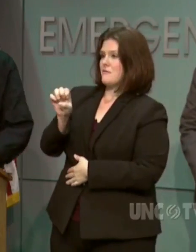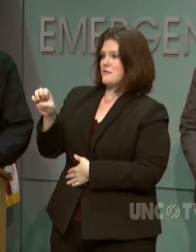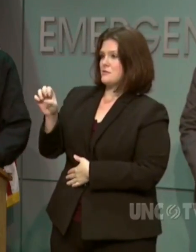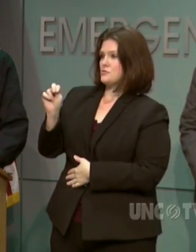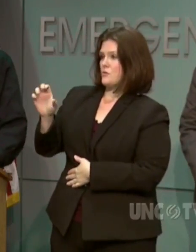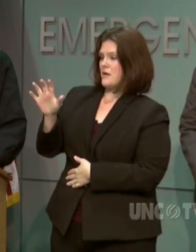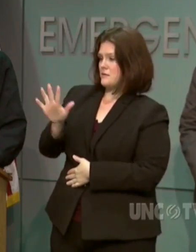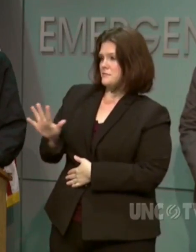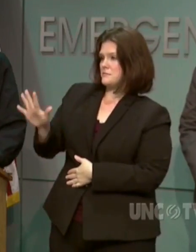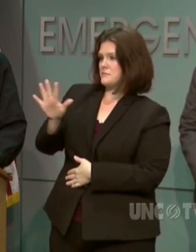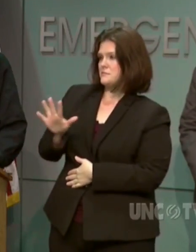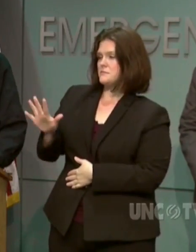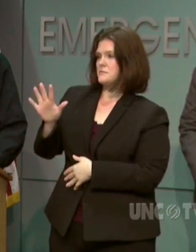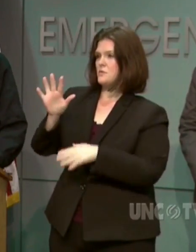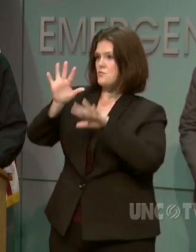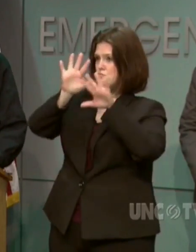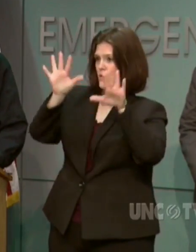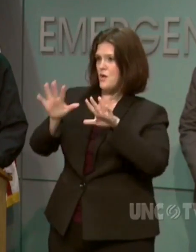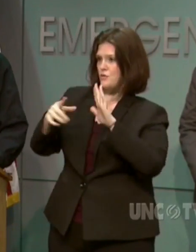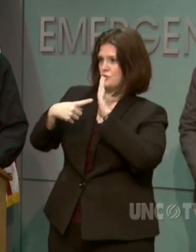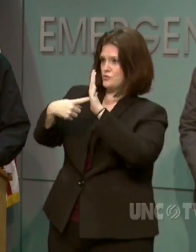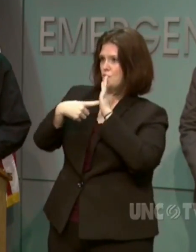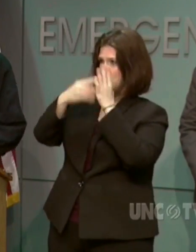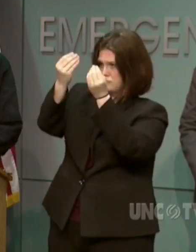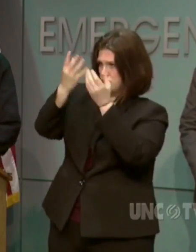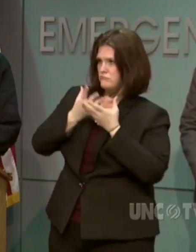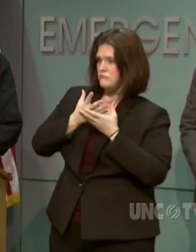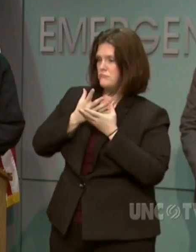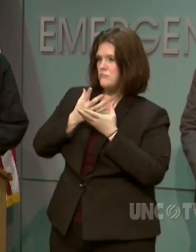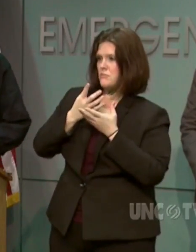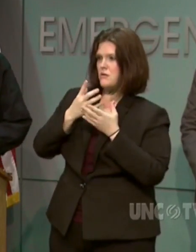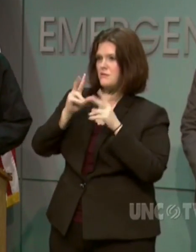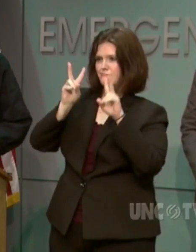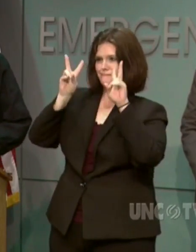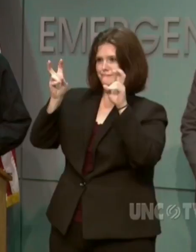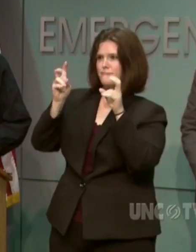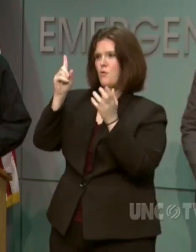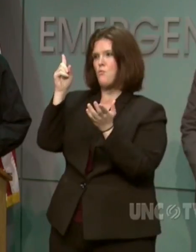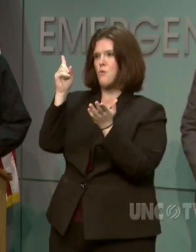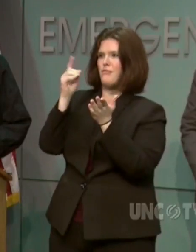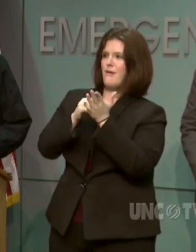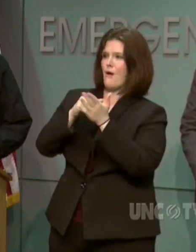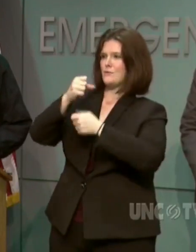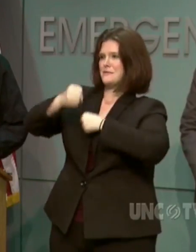one forecast shows a thousand-year rain event.